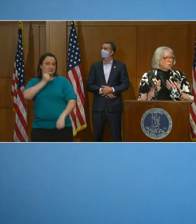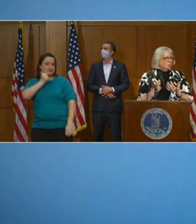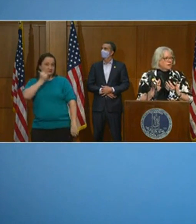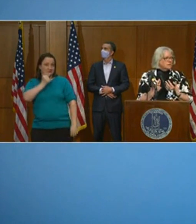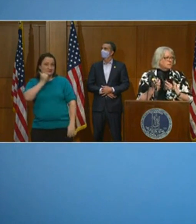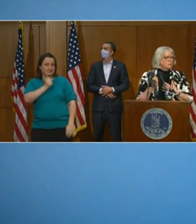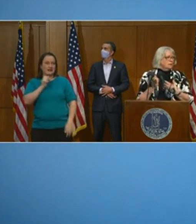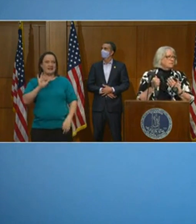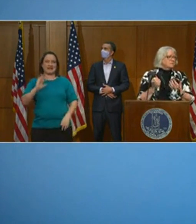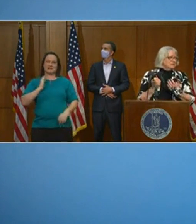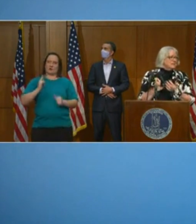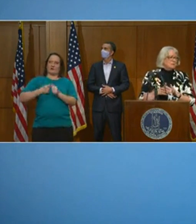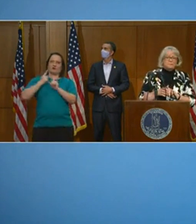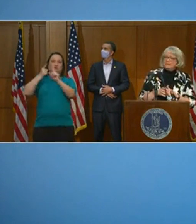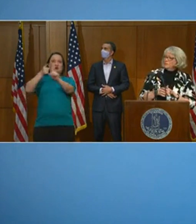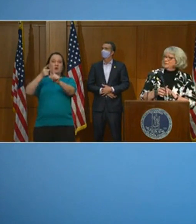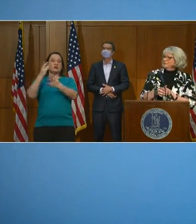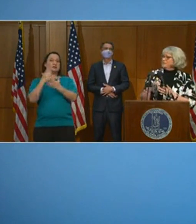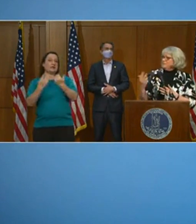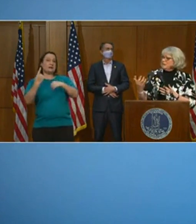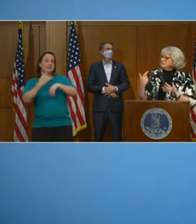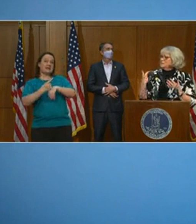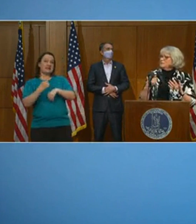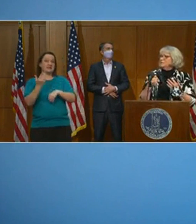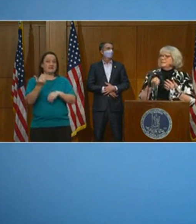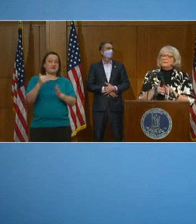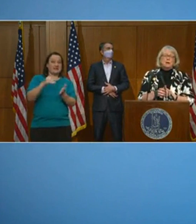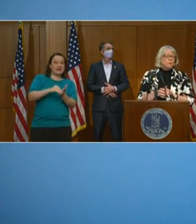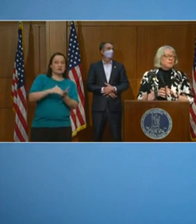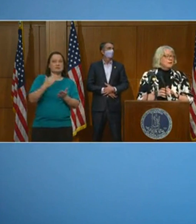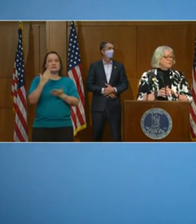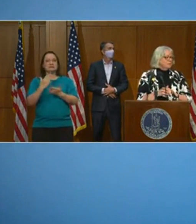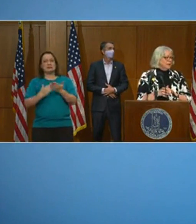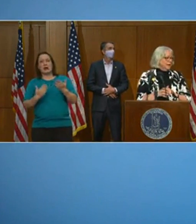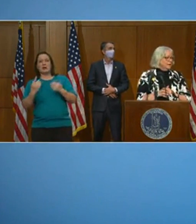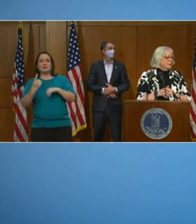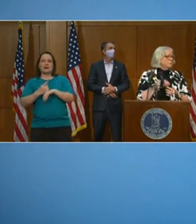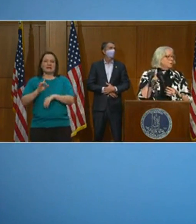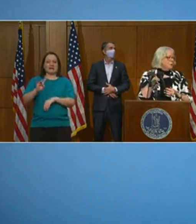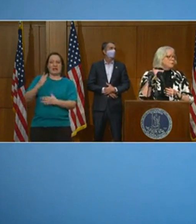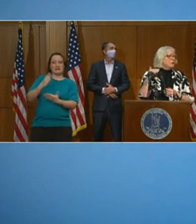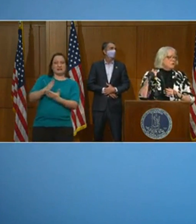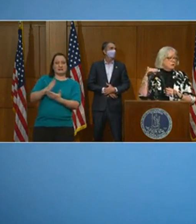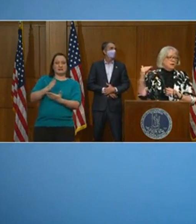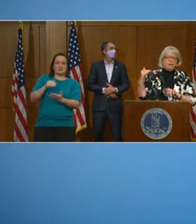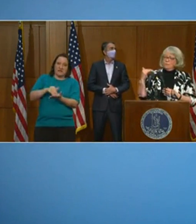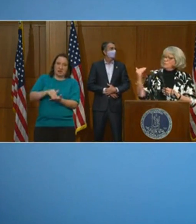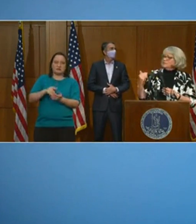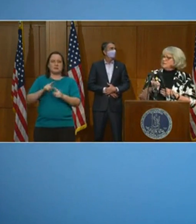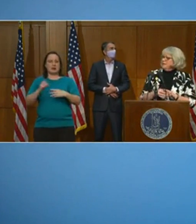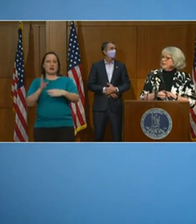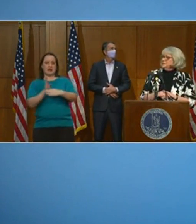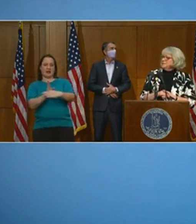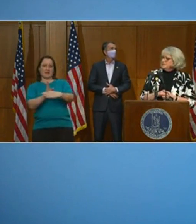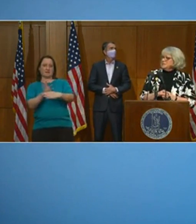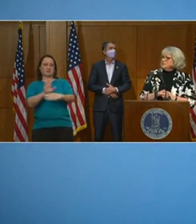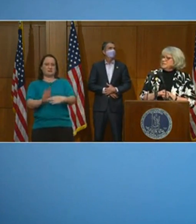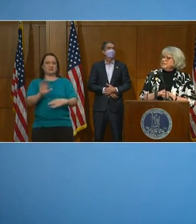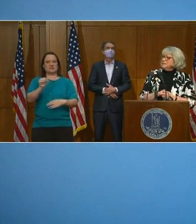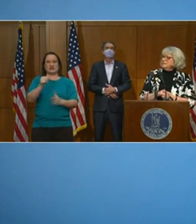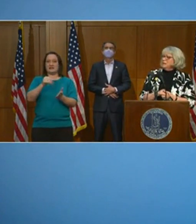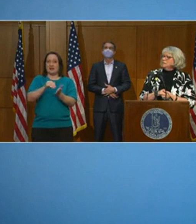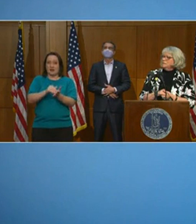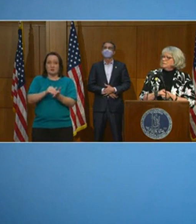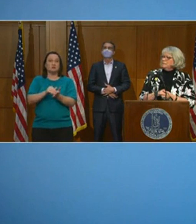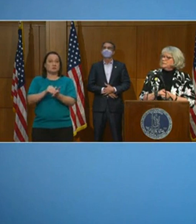what our goal was. We have some days where we may be doing 15,000, some days where we may be doing eight. But overall, we're seeing that consistent